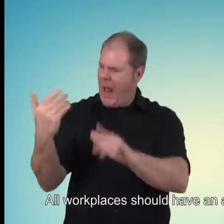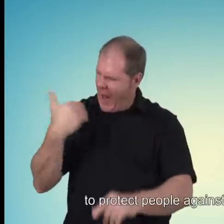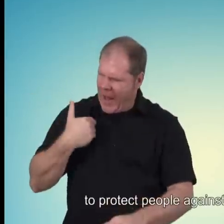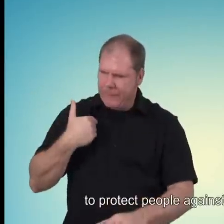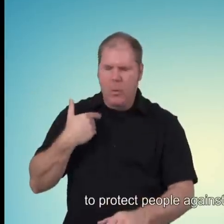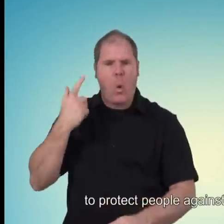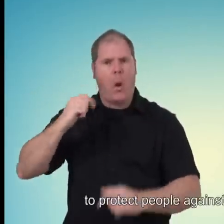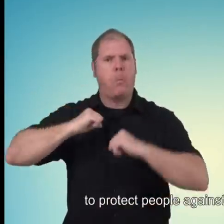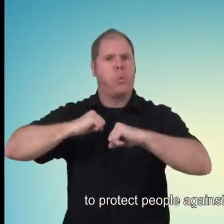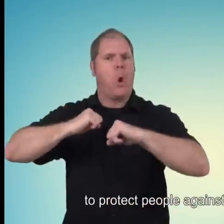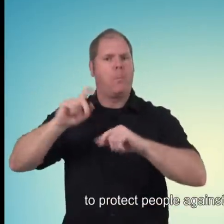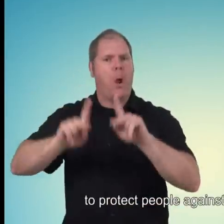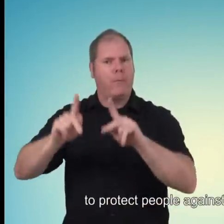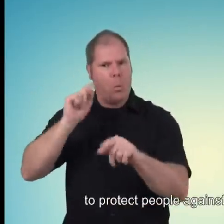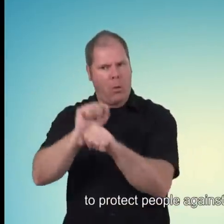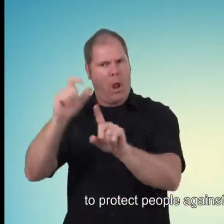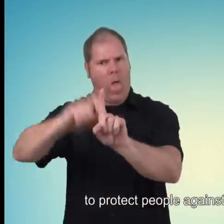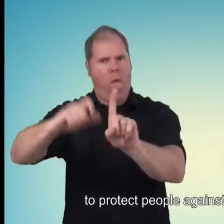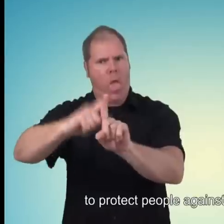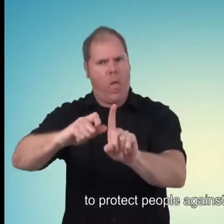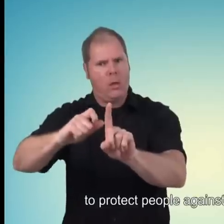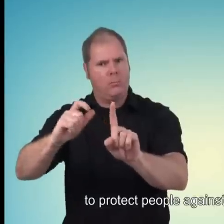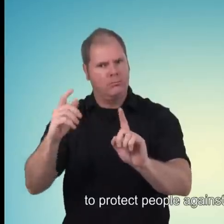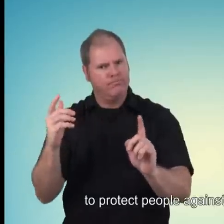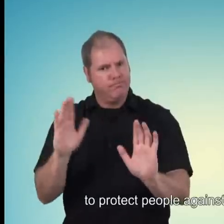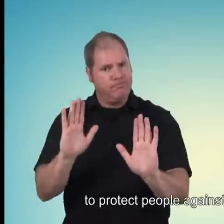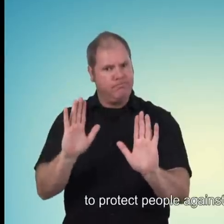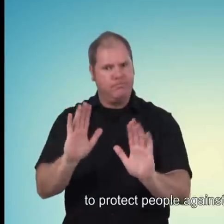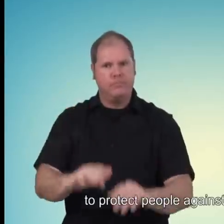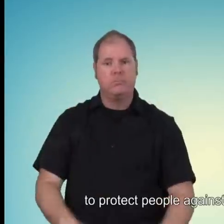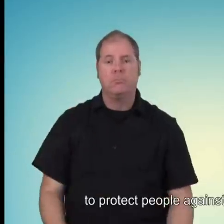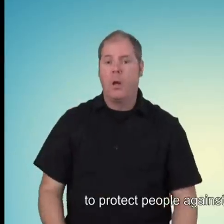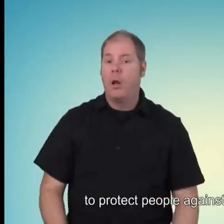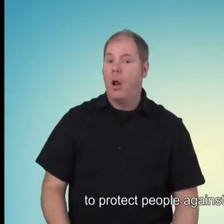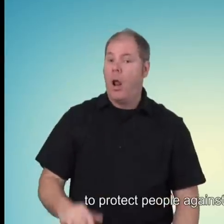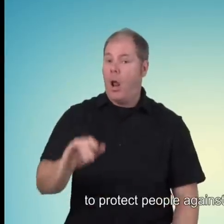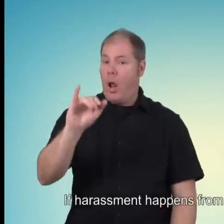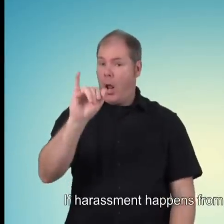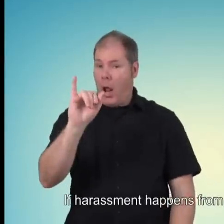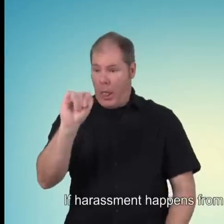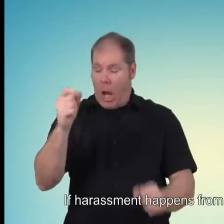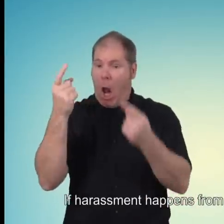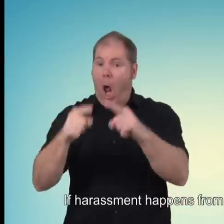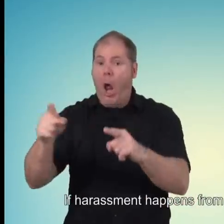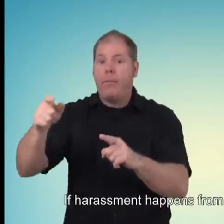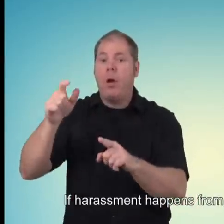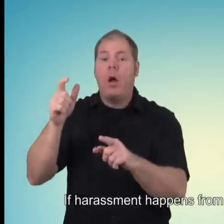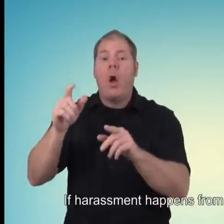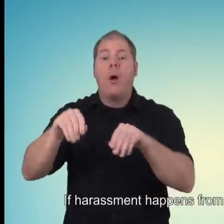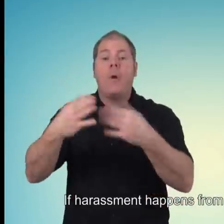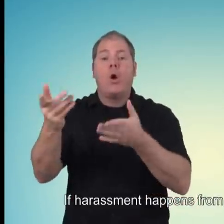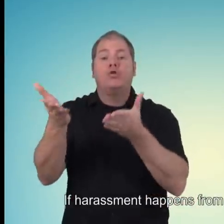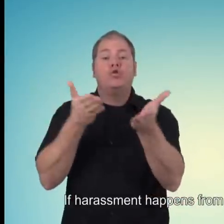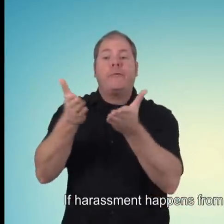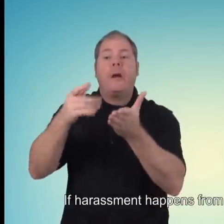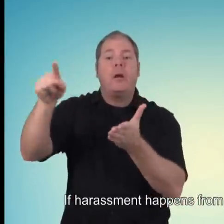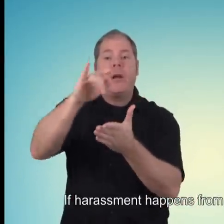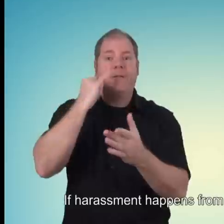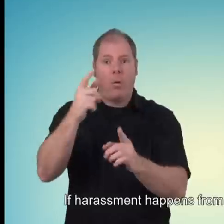happens from a service provider, complain to the customer service department. Write down